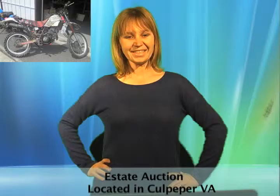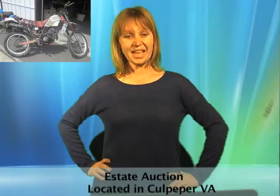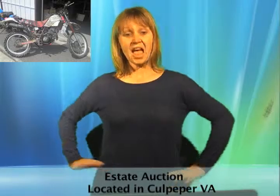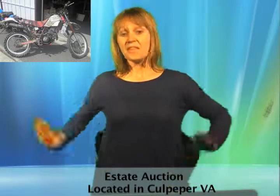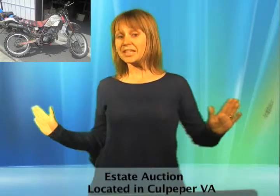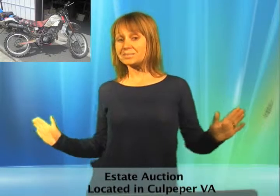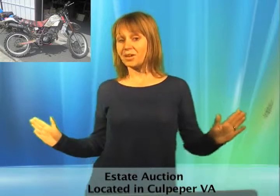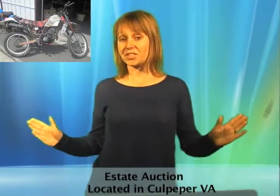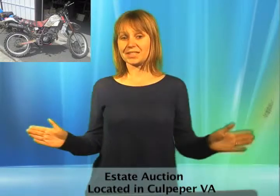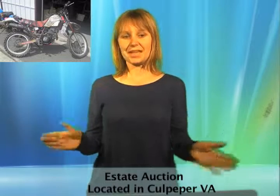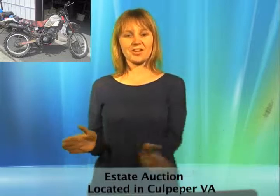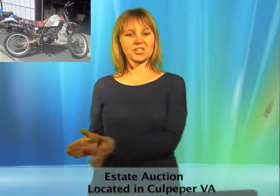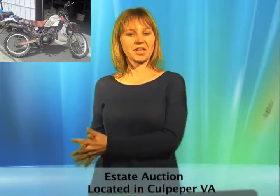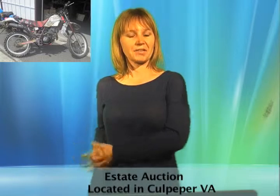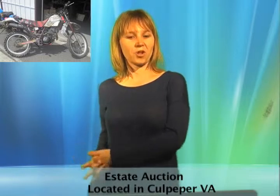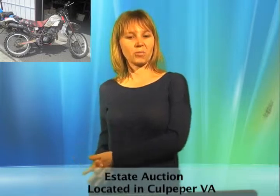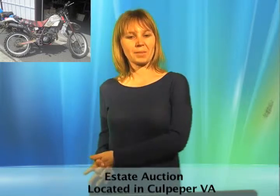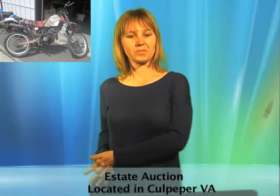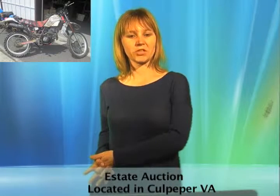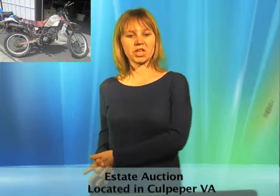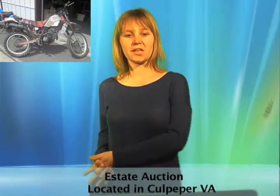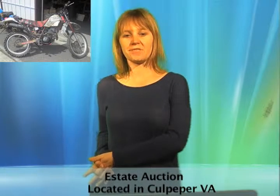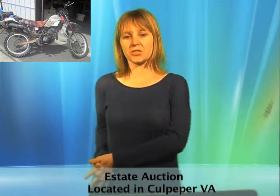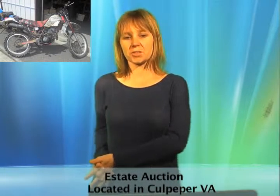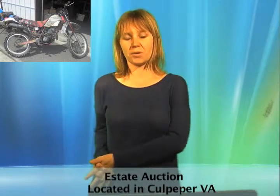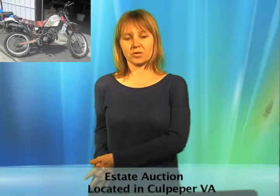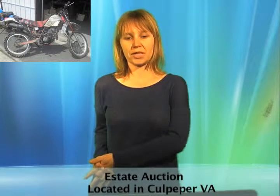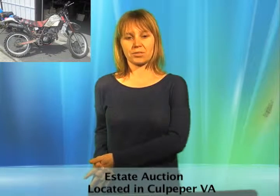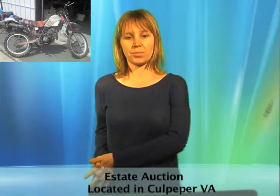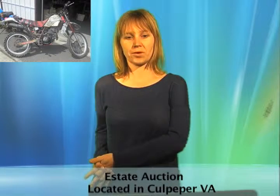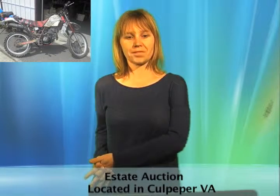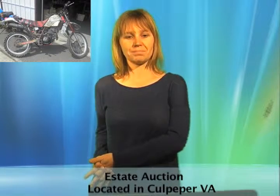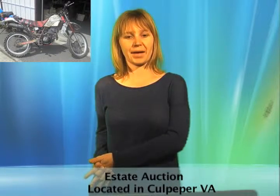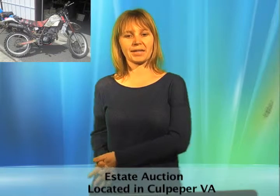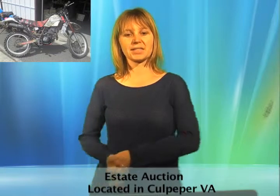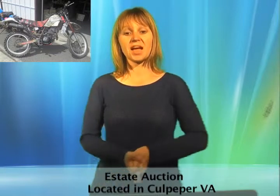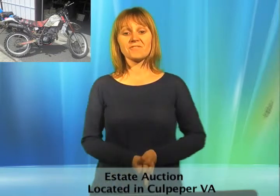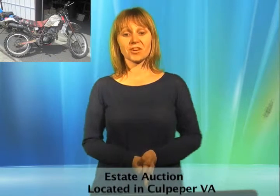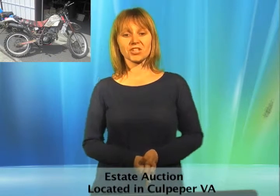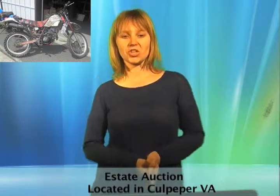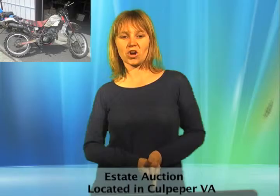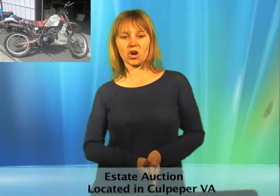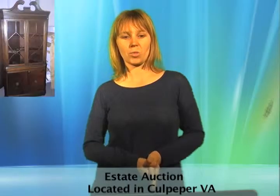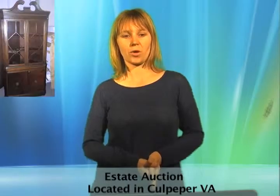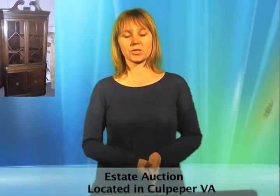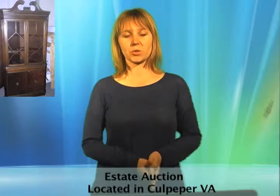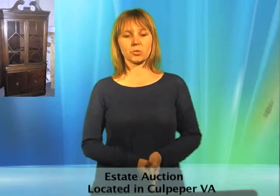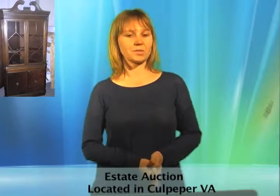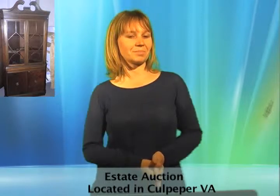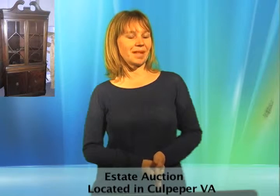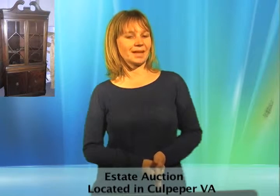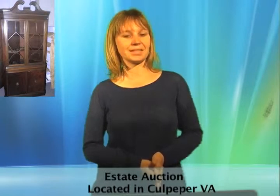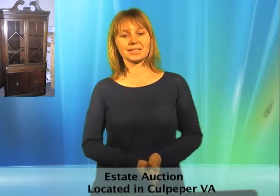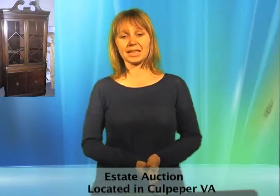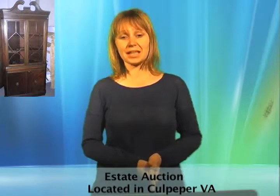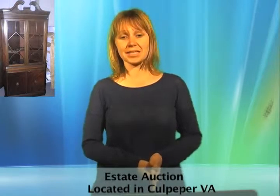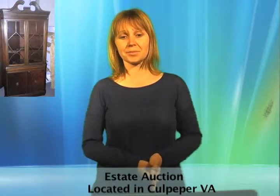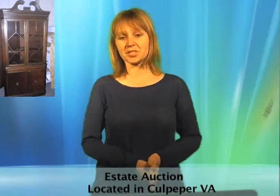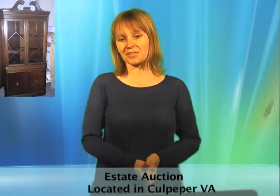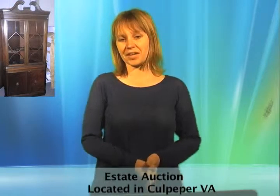This multi-state auction out of Culpeper, Virginia, features motorcycle parts and bikes, furniture, artwork, tools, appliances, collectibles, vintage